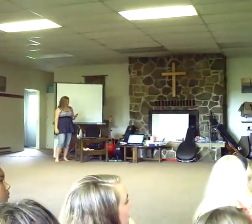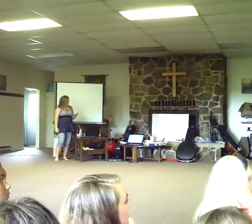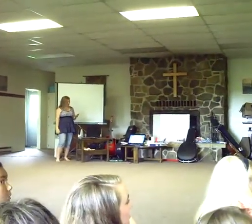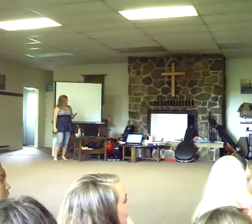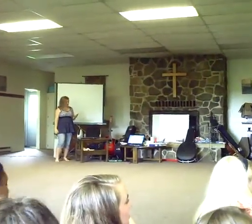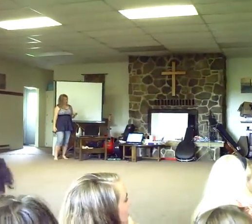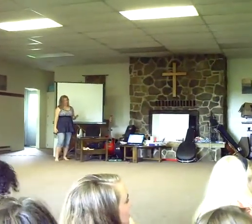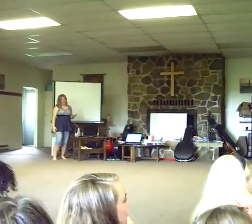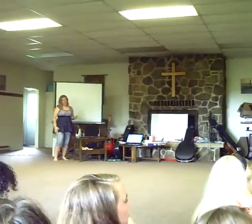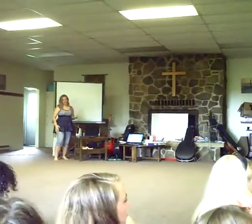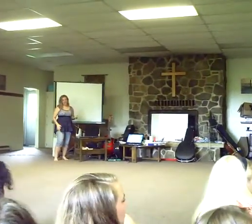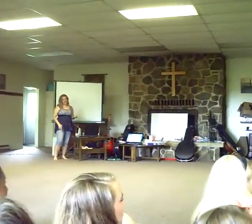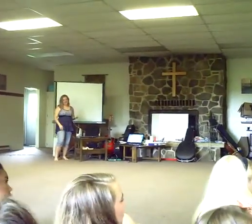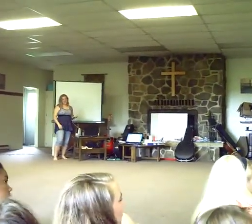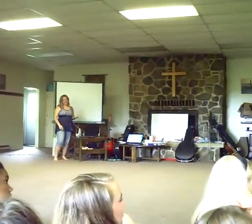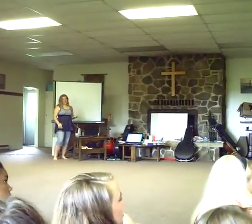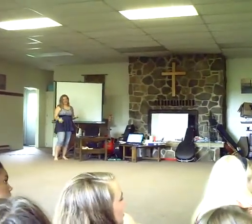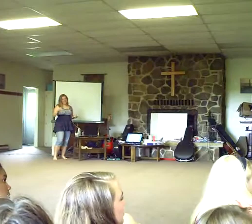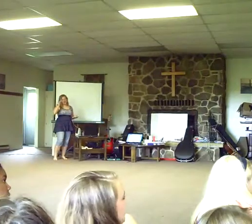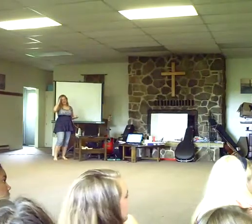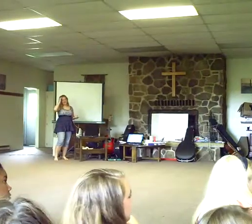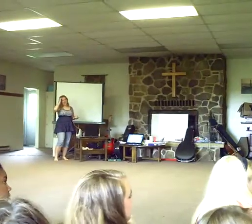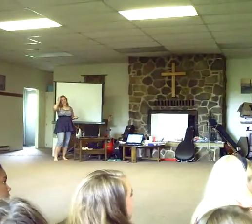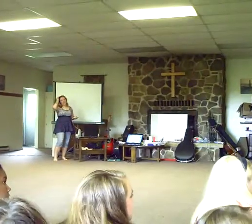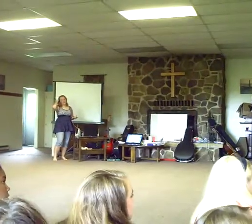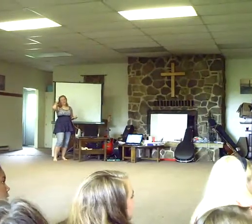Don't fool me. Yeah, that would be fun. Like after Vesper?